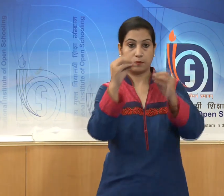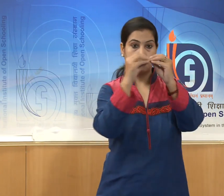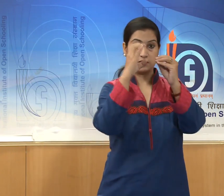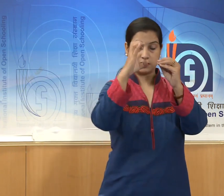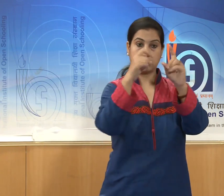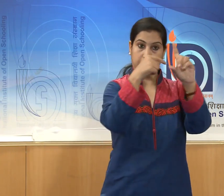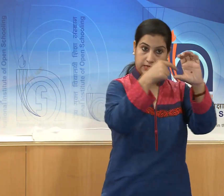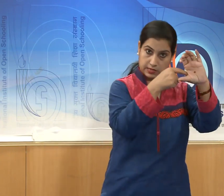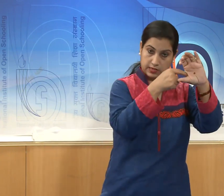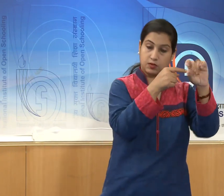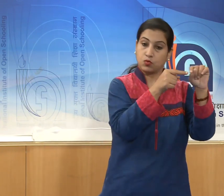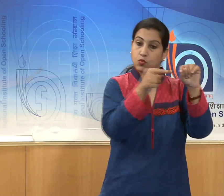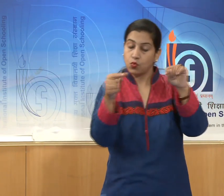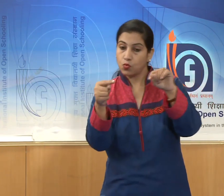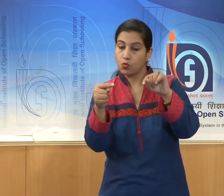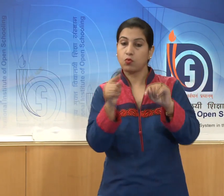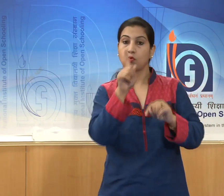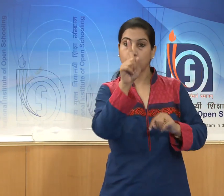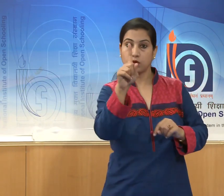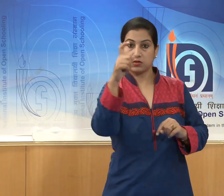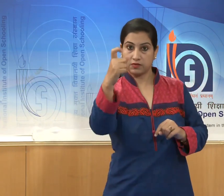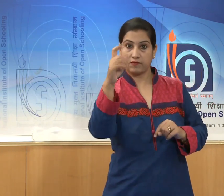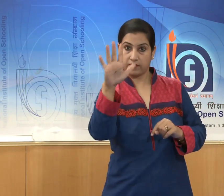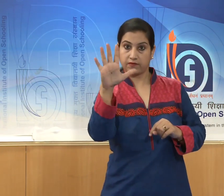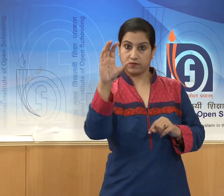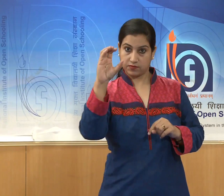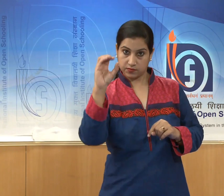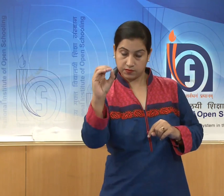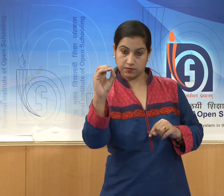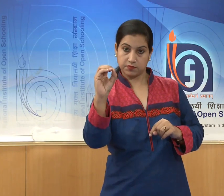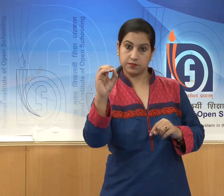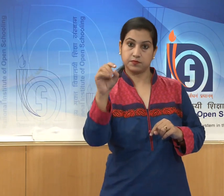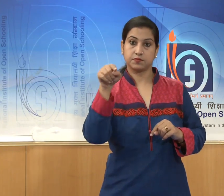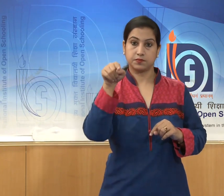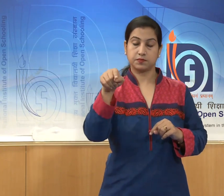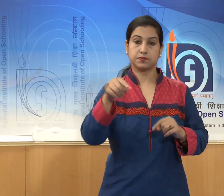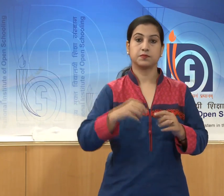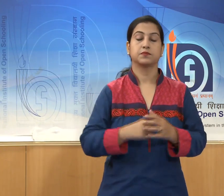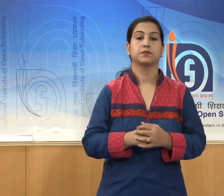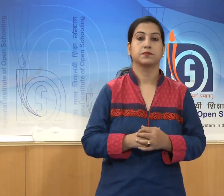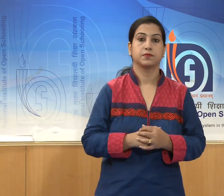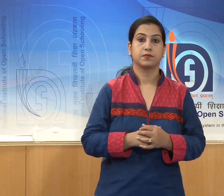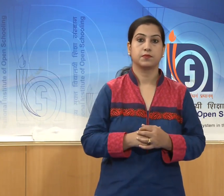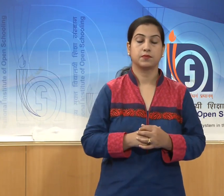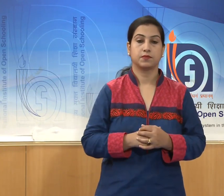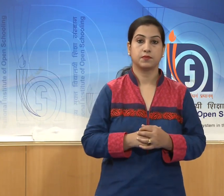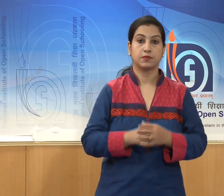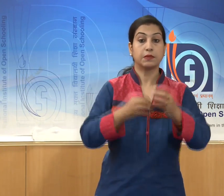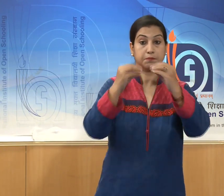1750 BCE